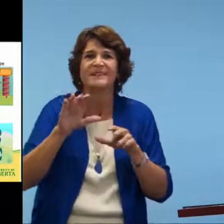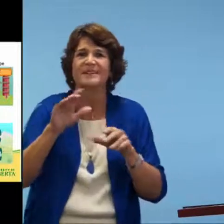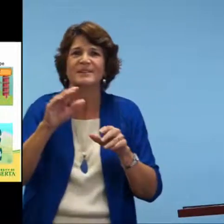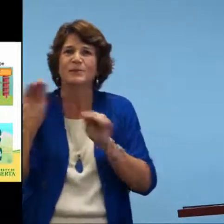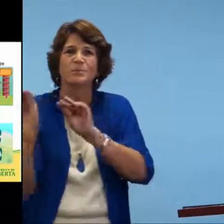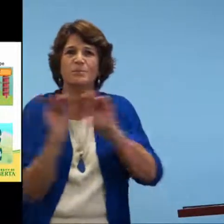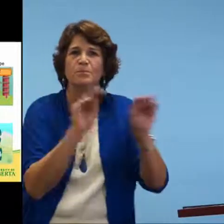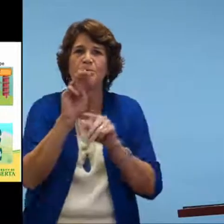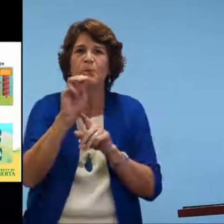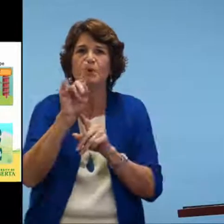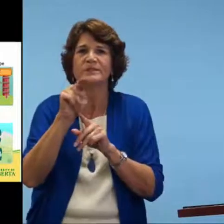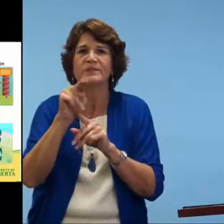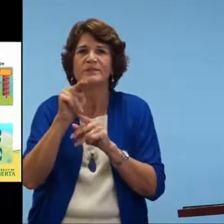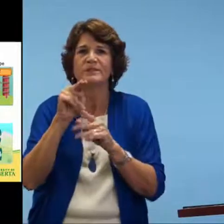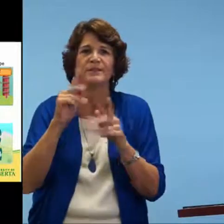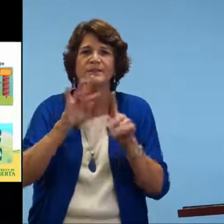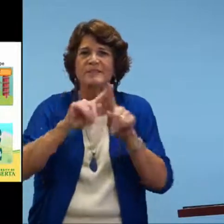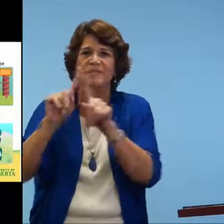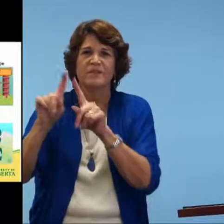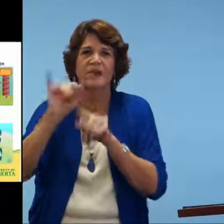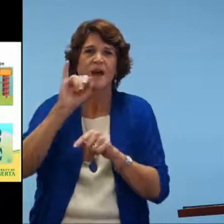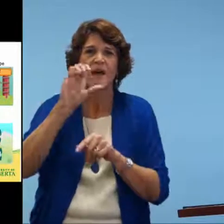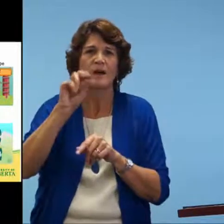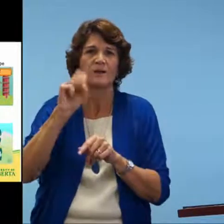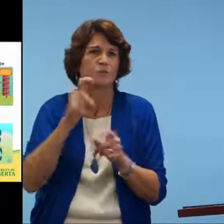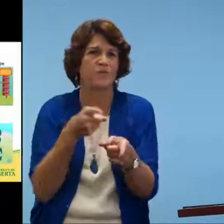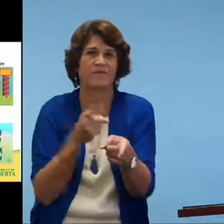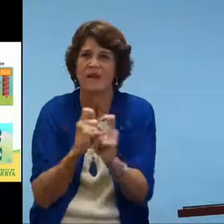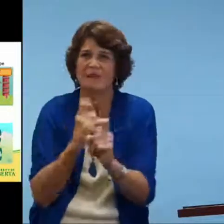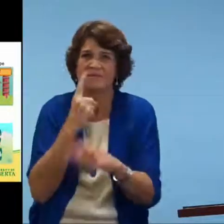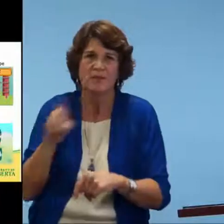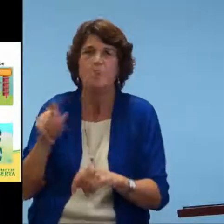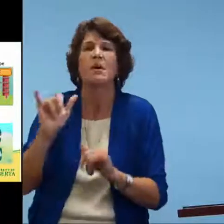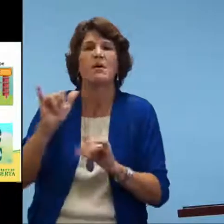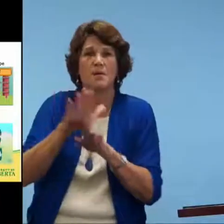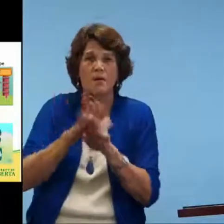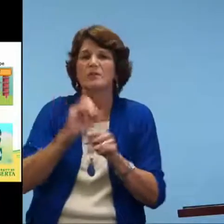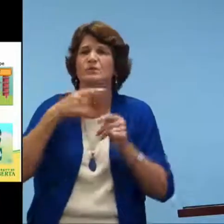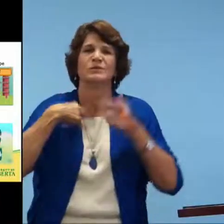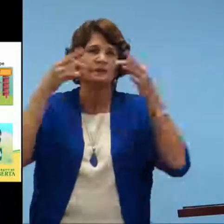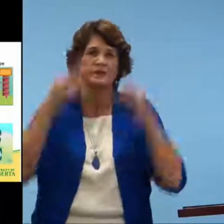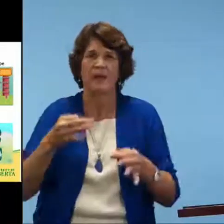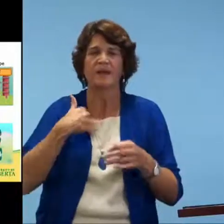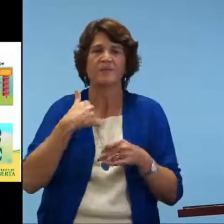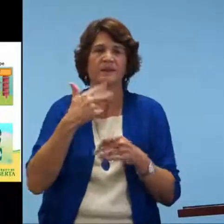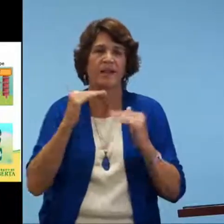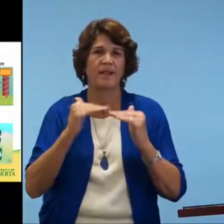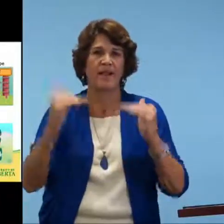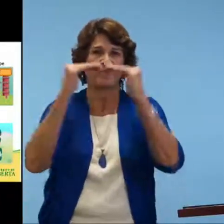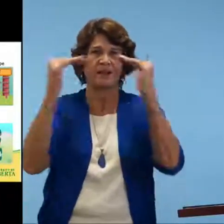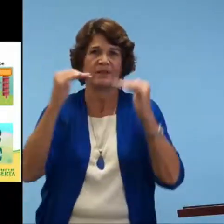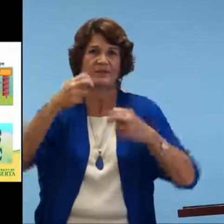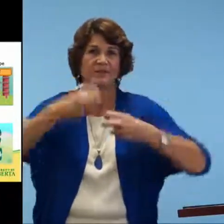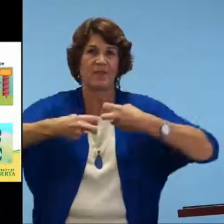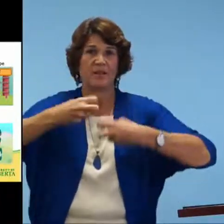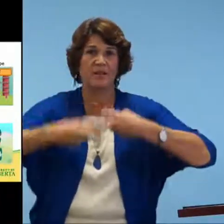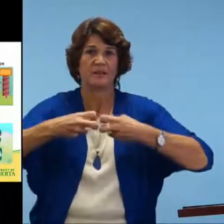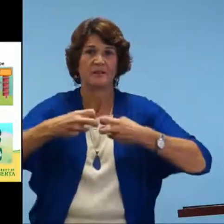as we've moved through these processes. So some kids felt that some things were too fast because they moved too quickly through these screens.